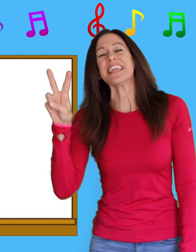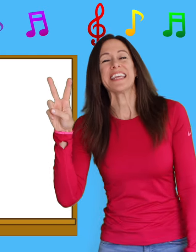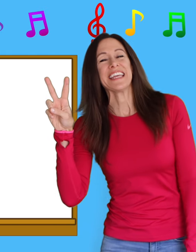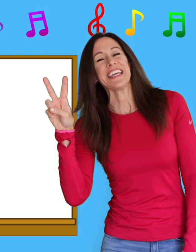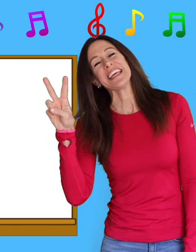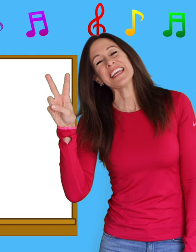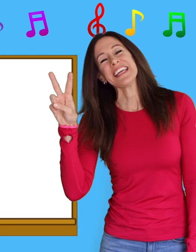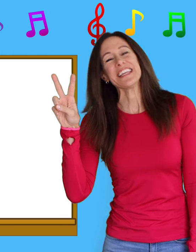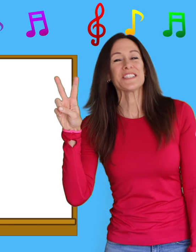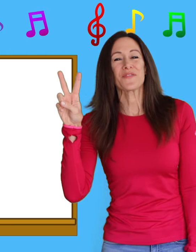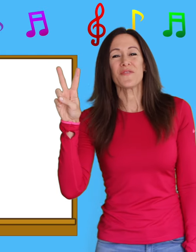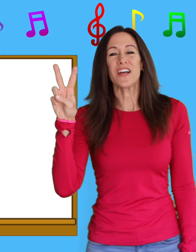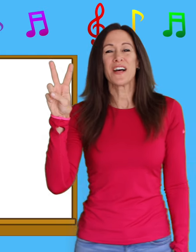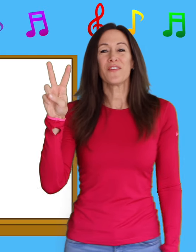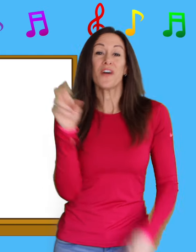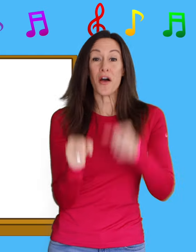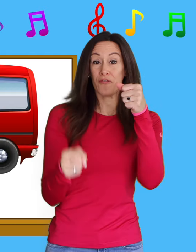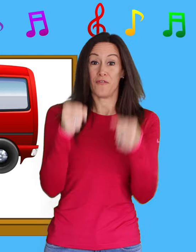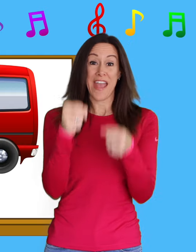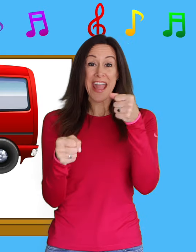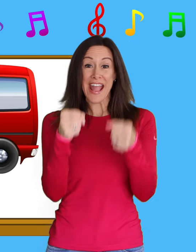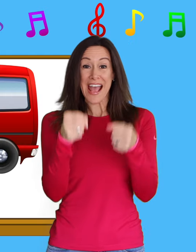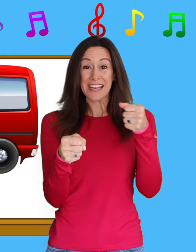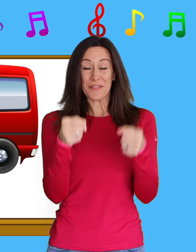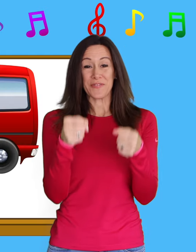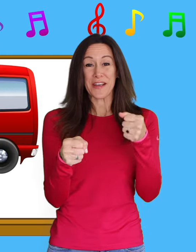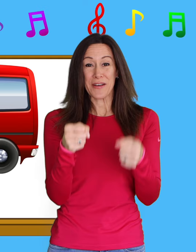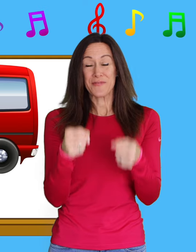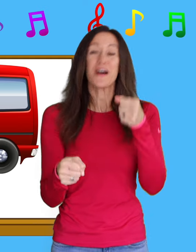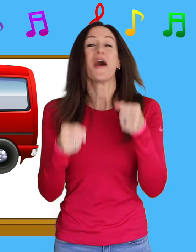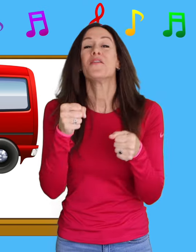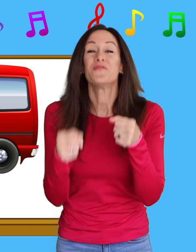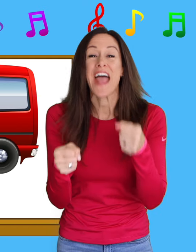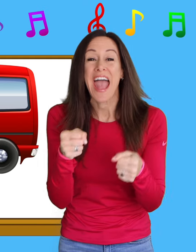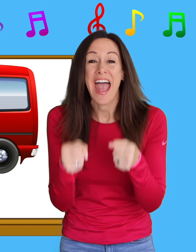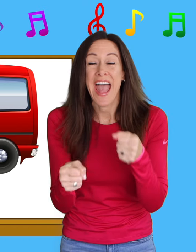is for v-v-van, v-v-van.